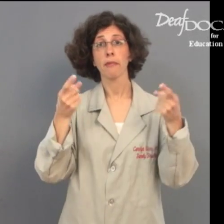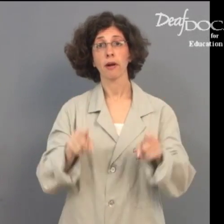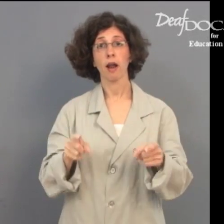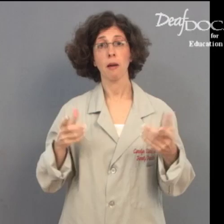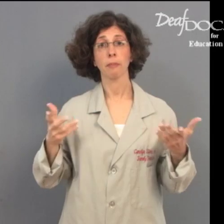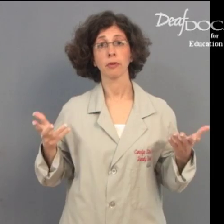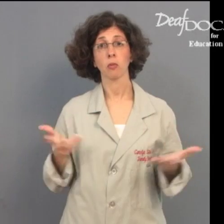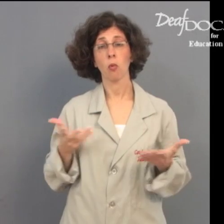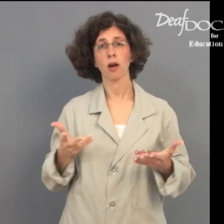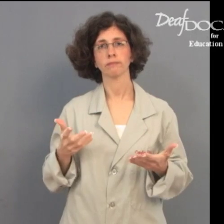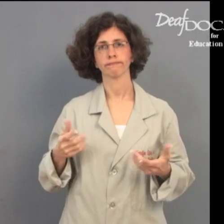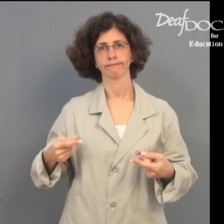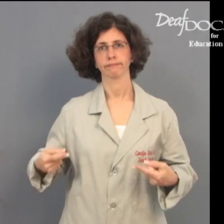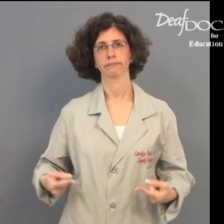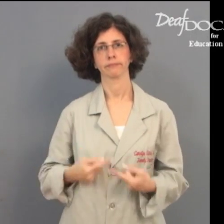is stomach pain.